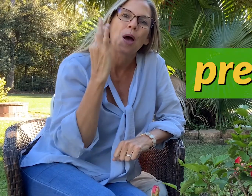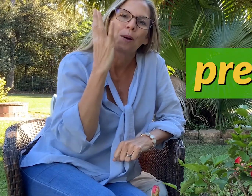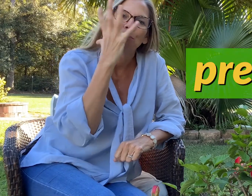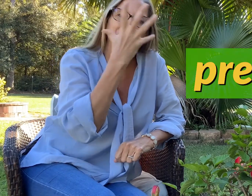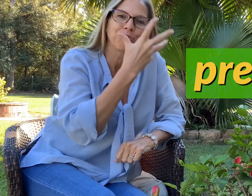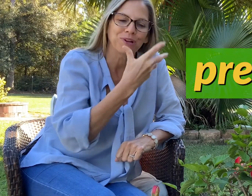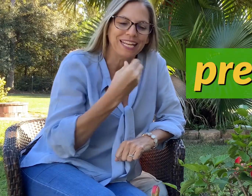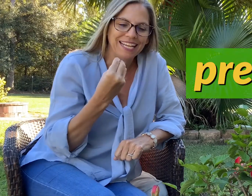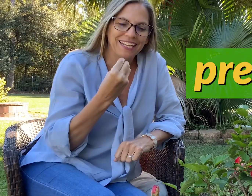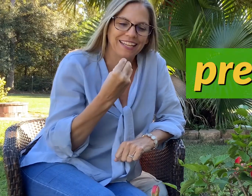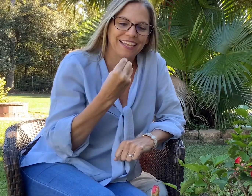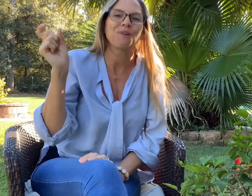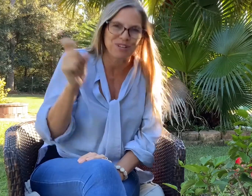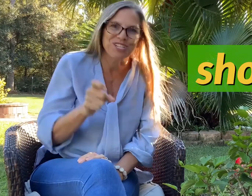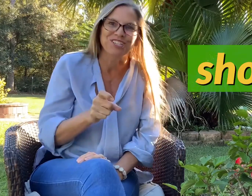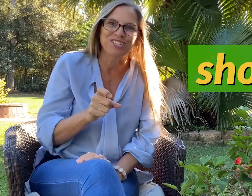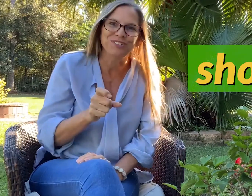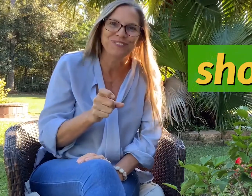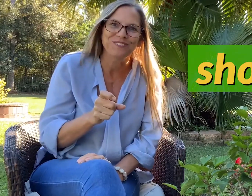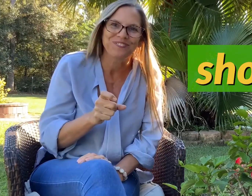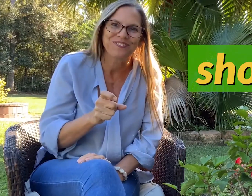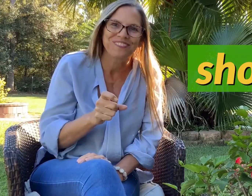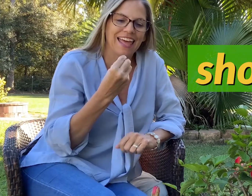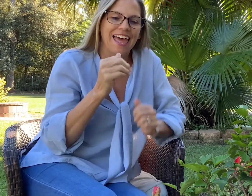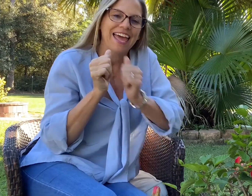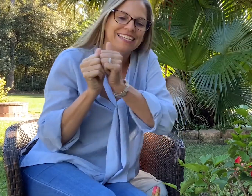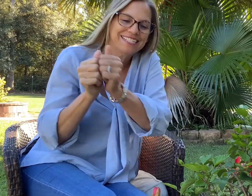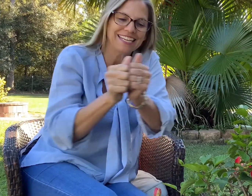Pretty. Ready? What we should do together.